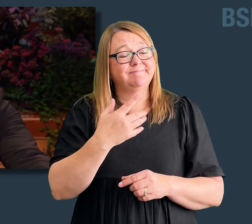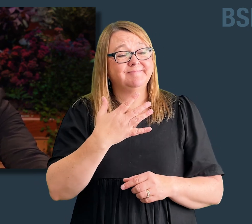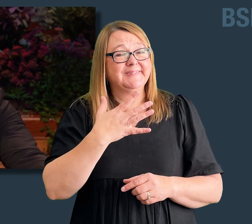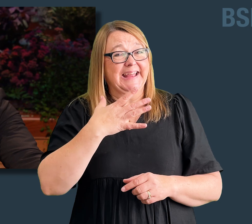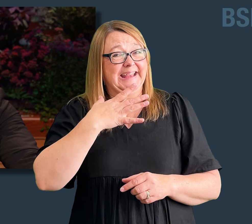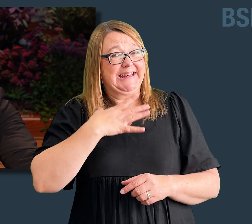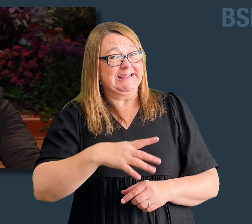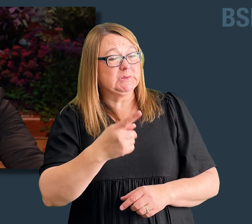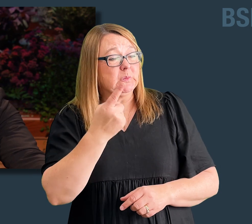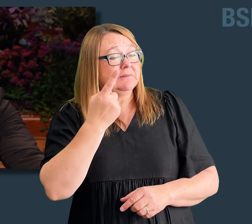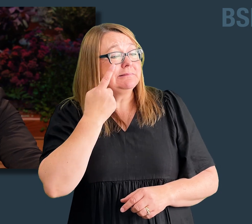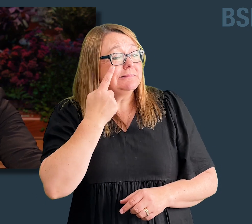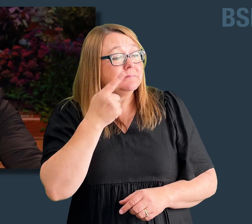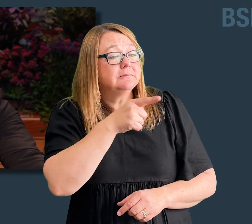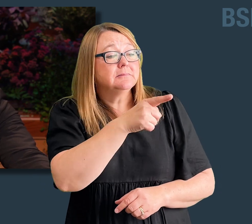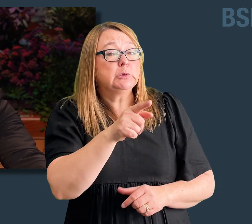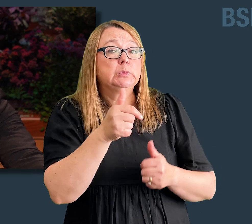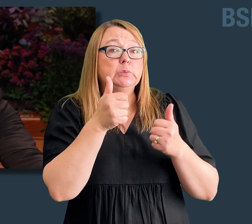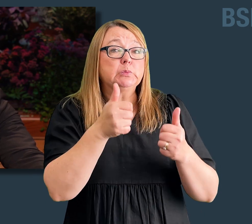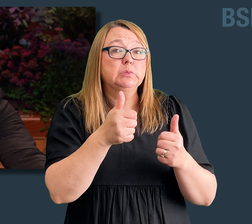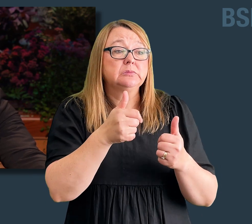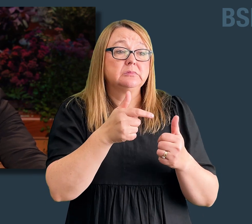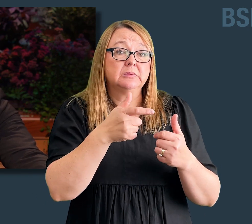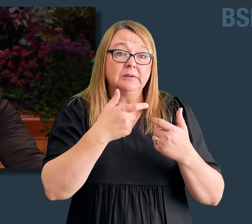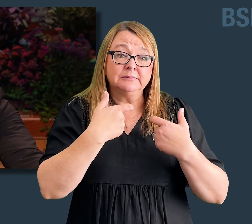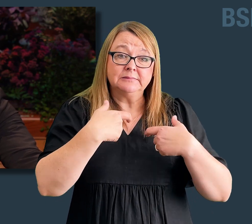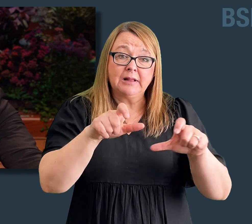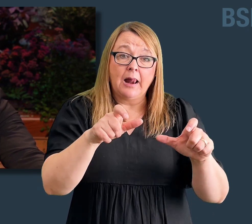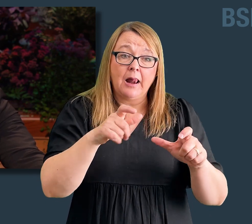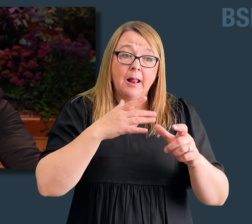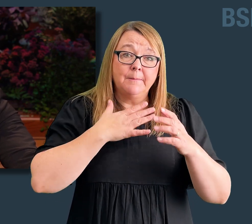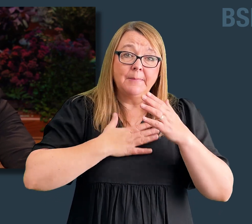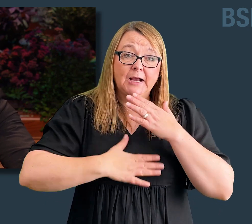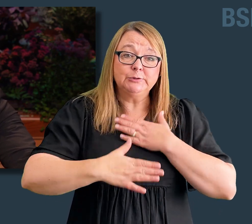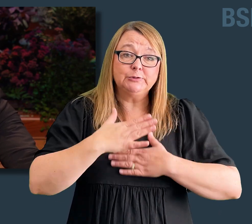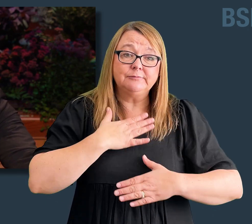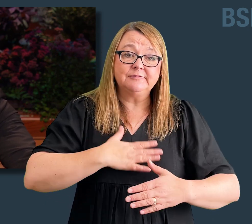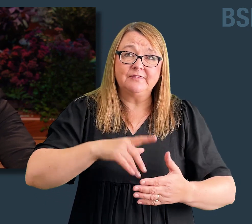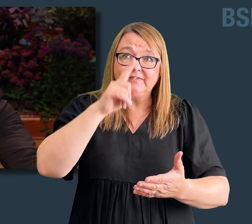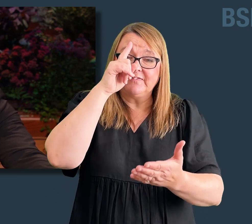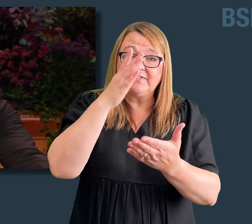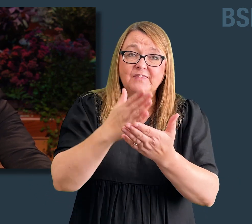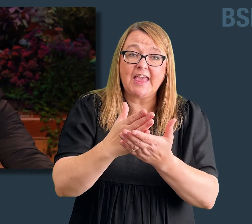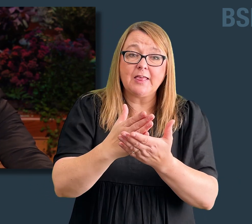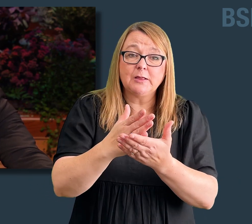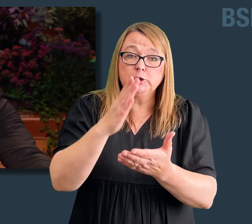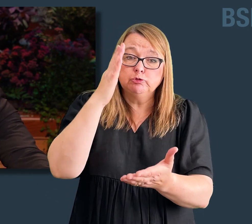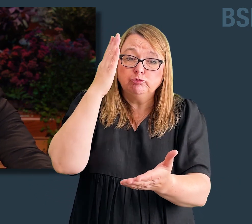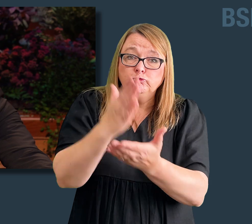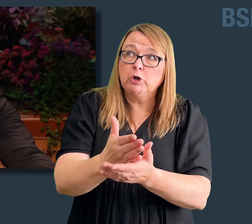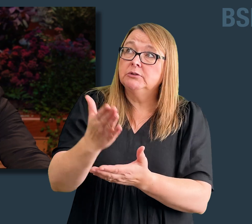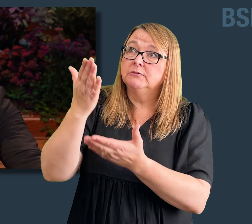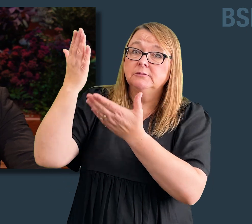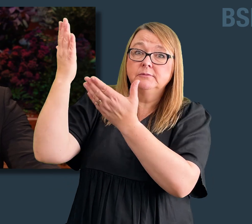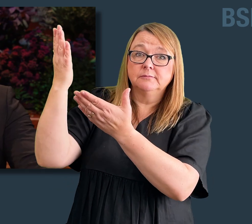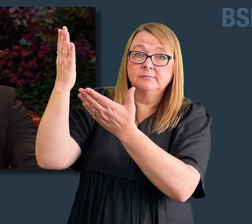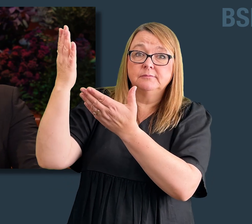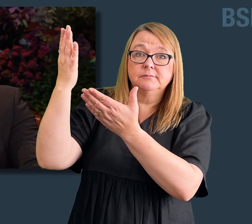chastise His people, yea, He tried their patience and their faith. Nevertheless, whosoever